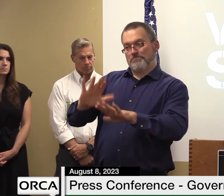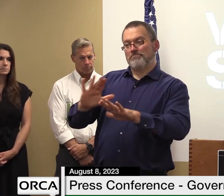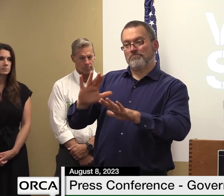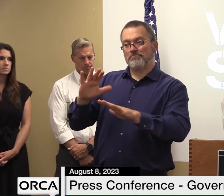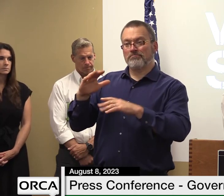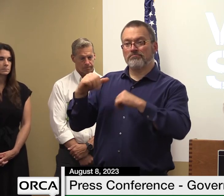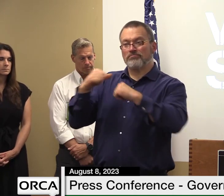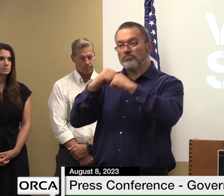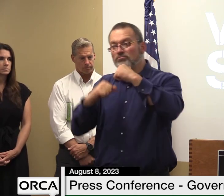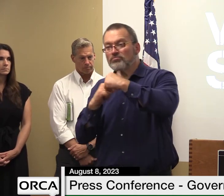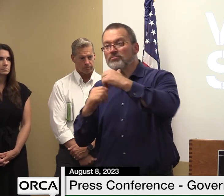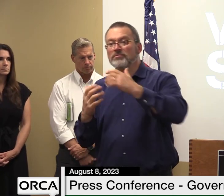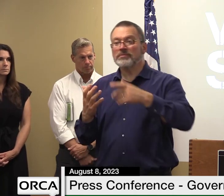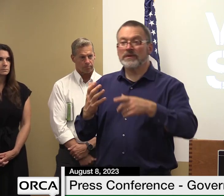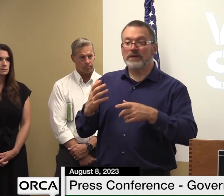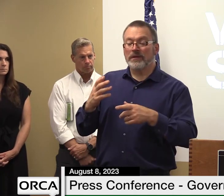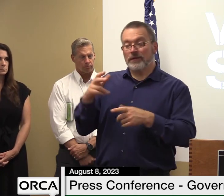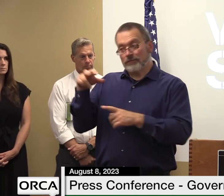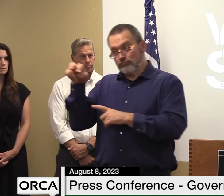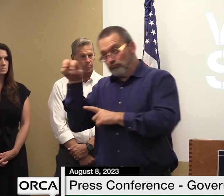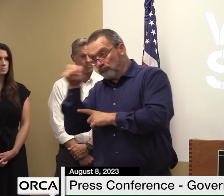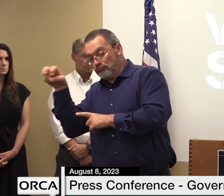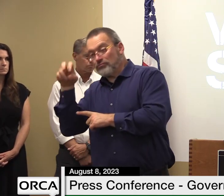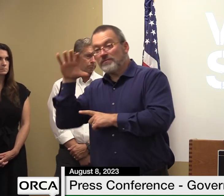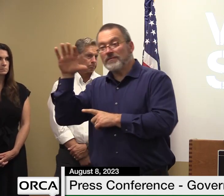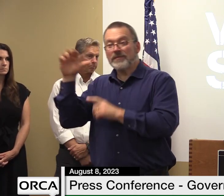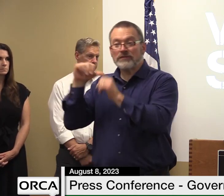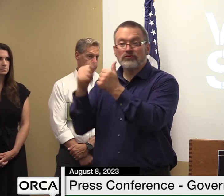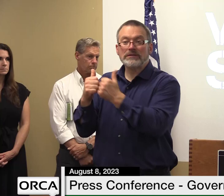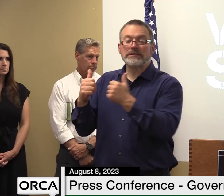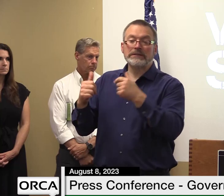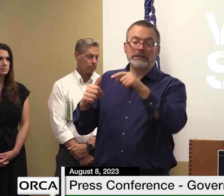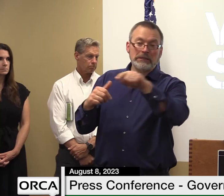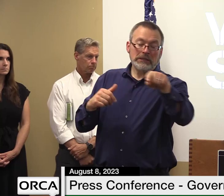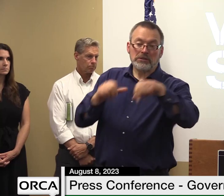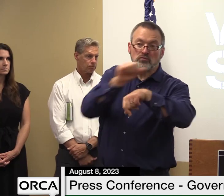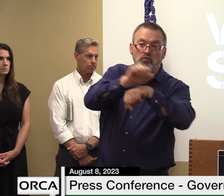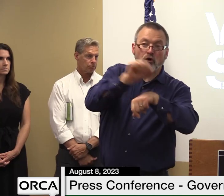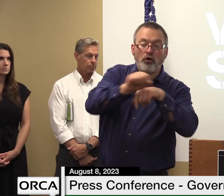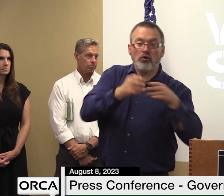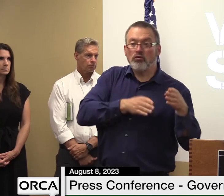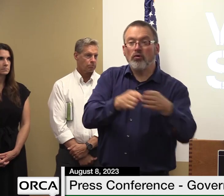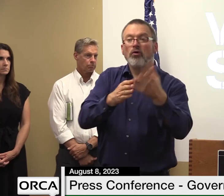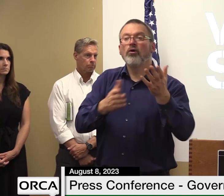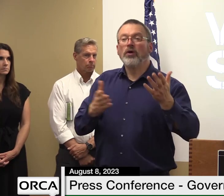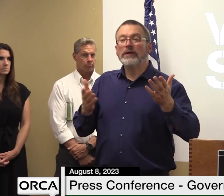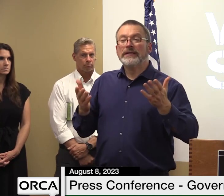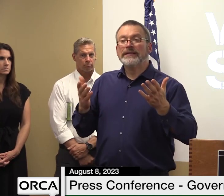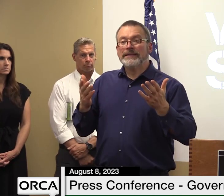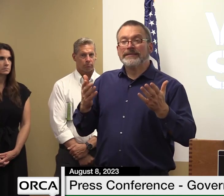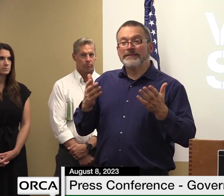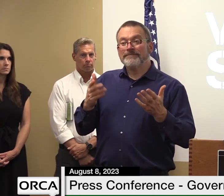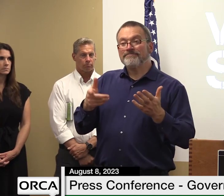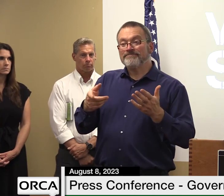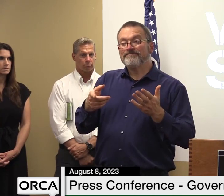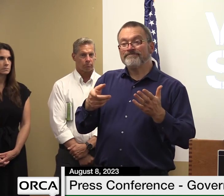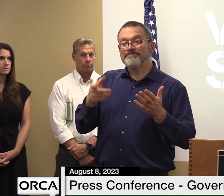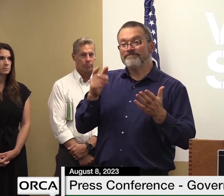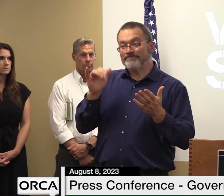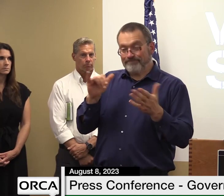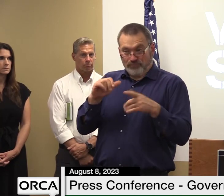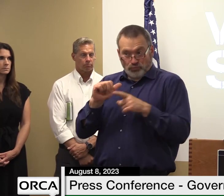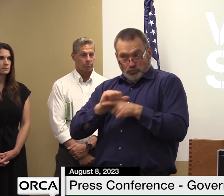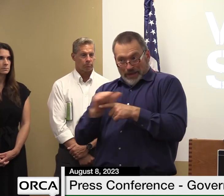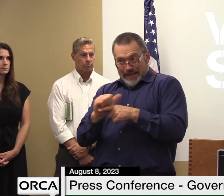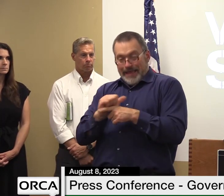and and we have a limited pool of of those in the trades so i i believe it will take a little longer